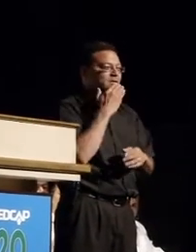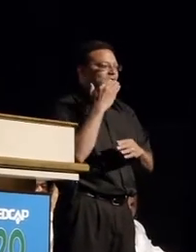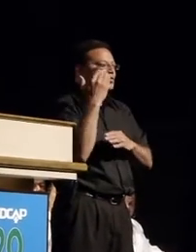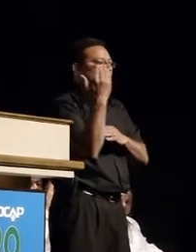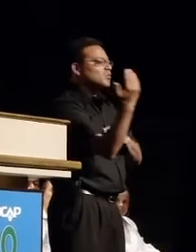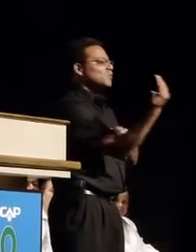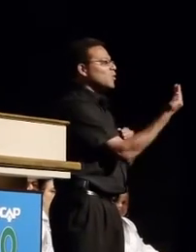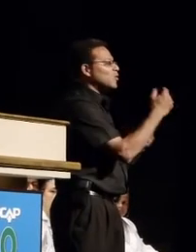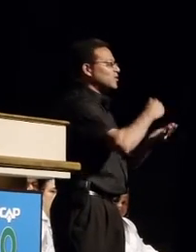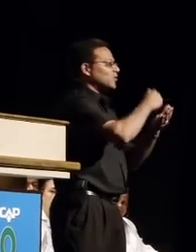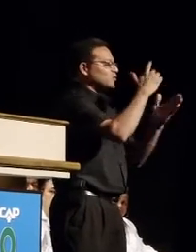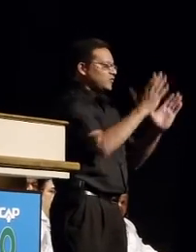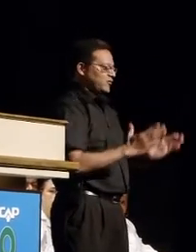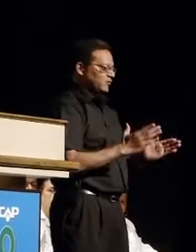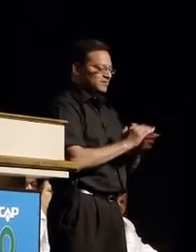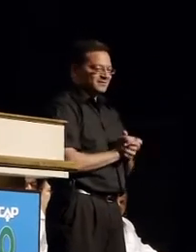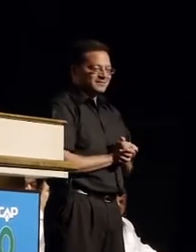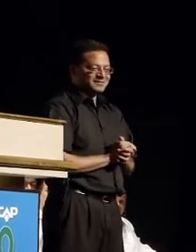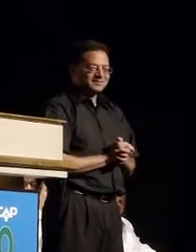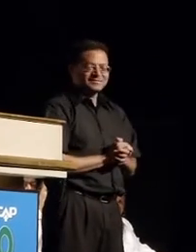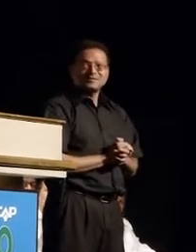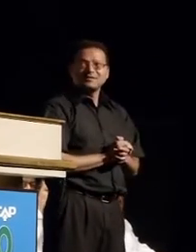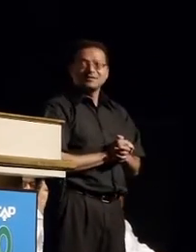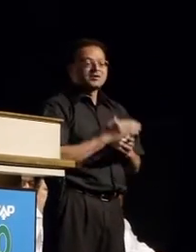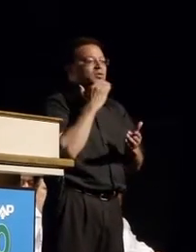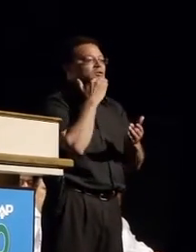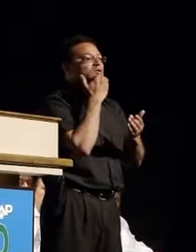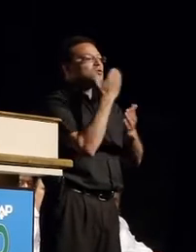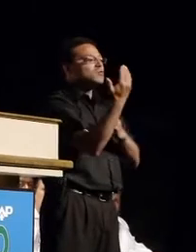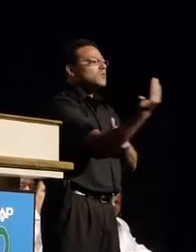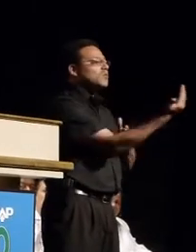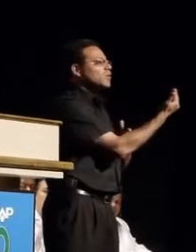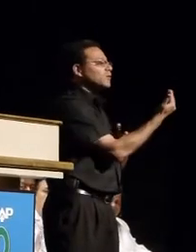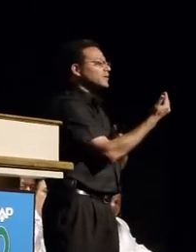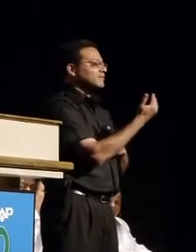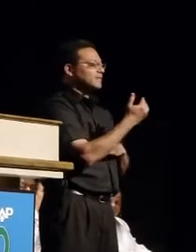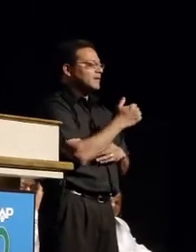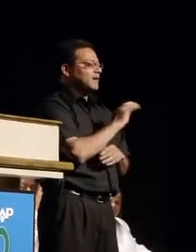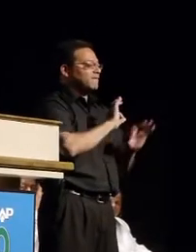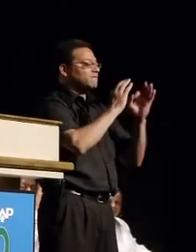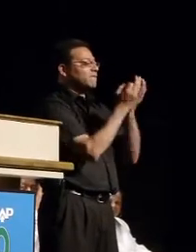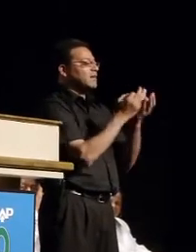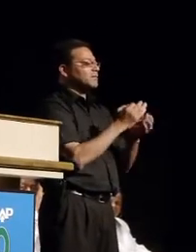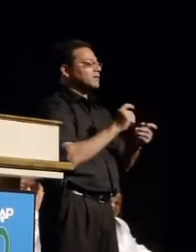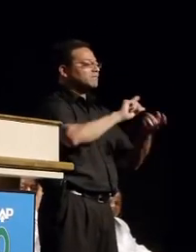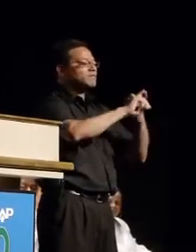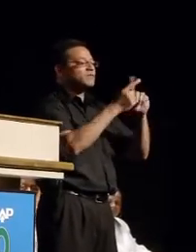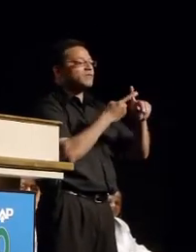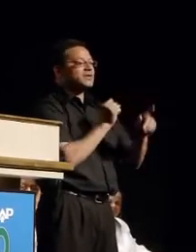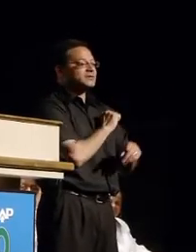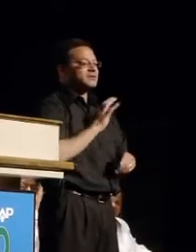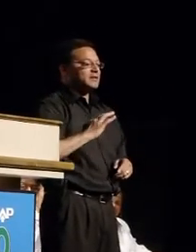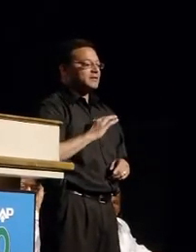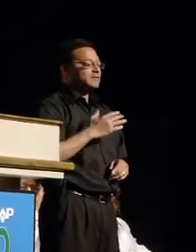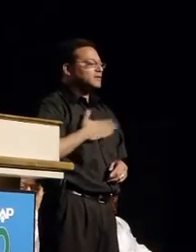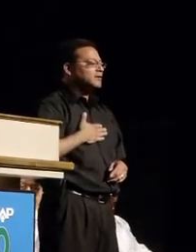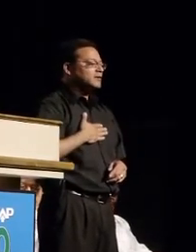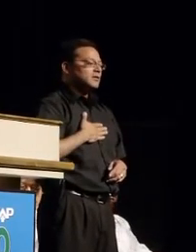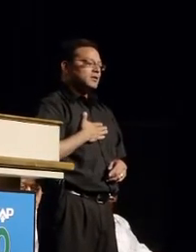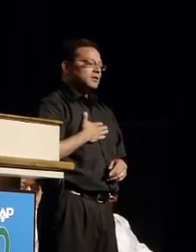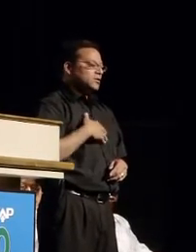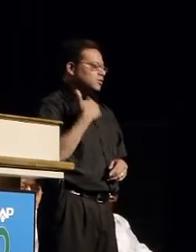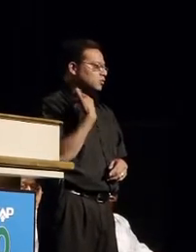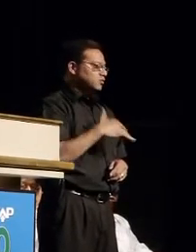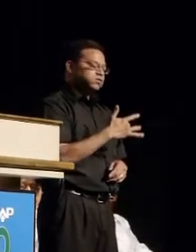morning graduates good morning family friends staff this is my privilege to be